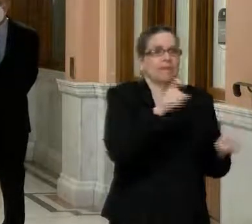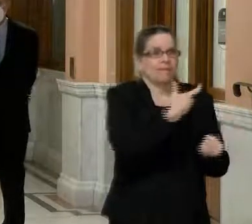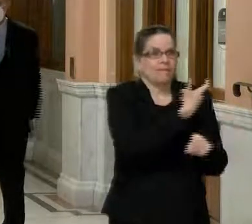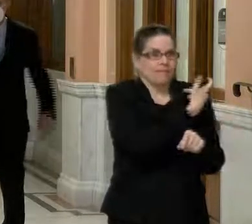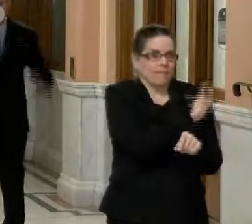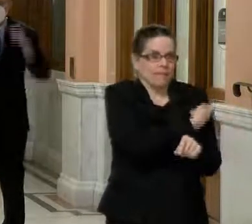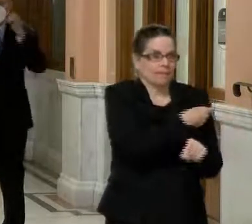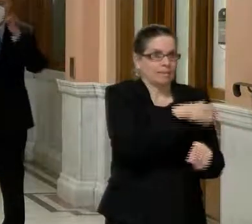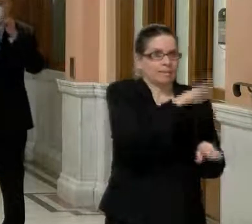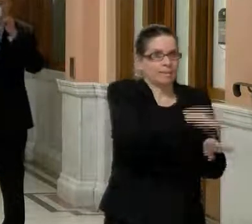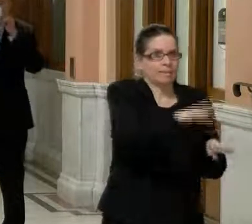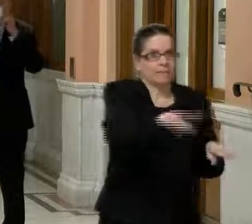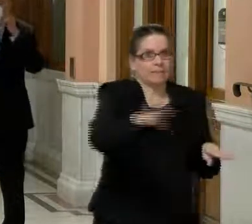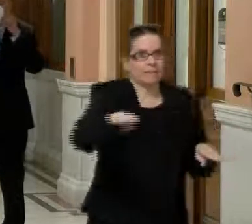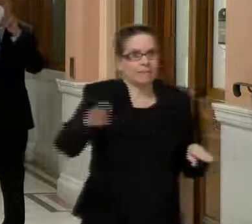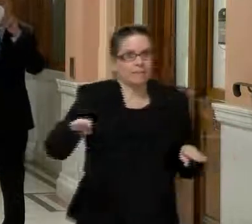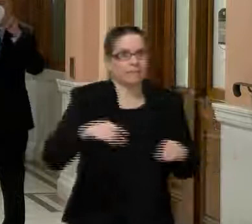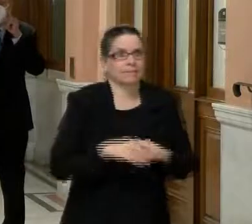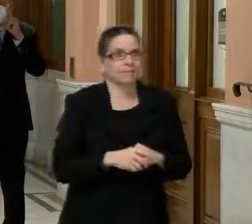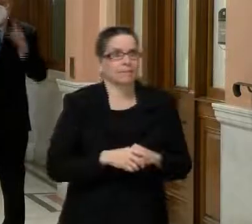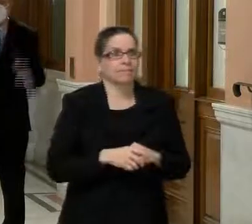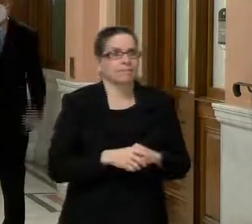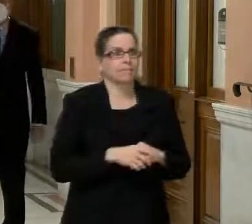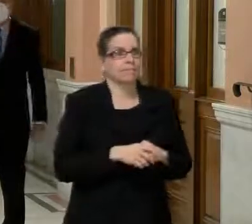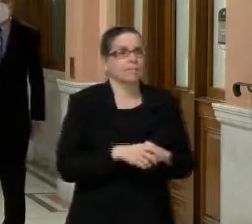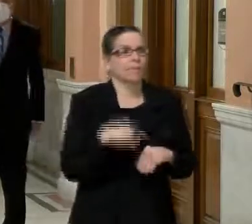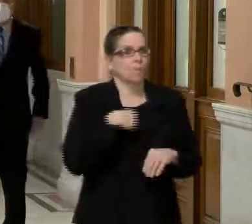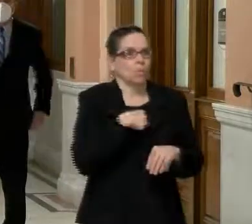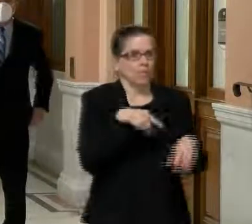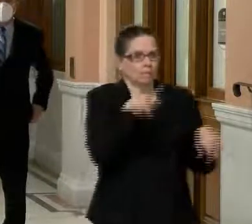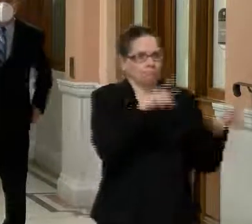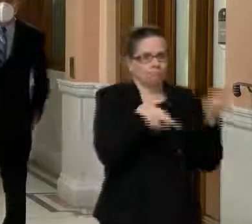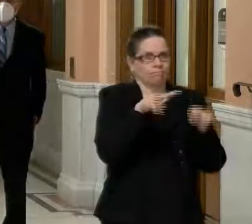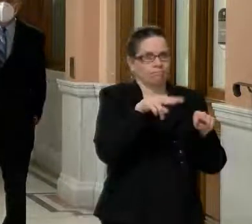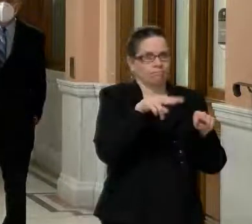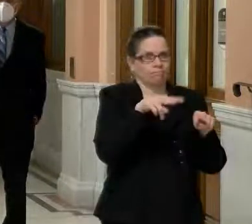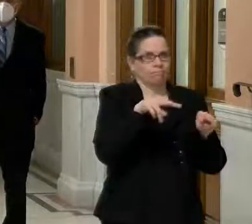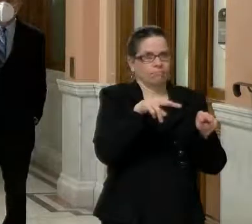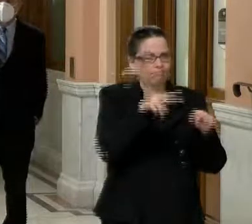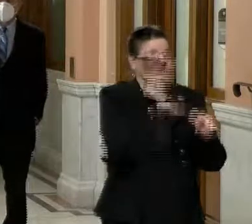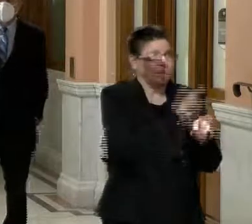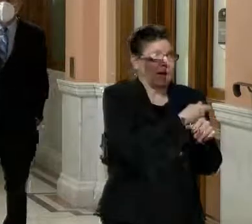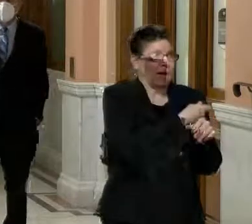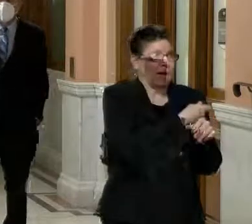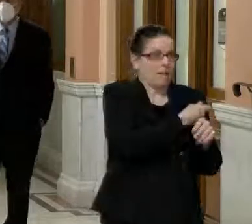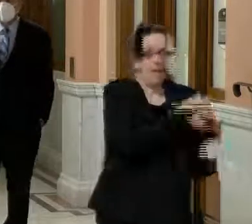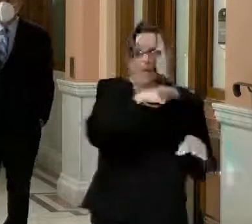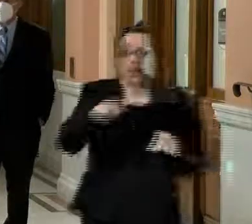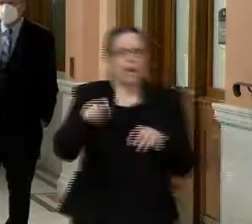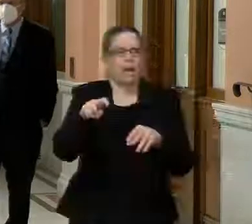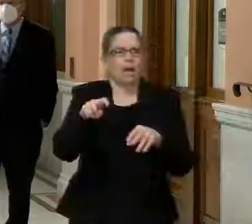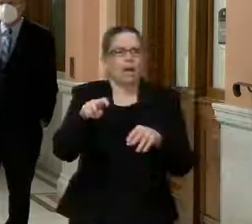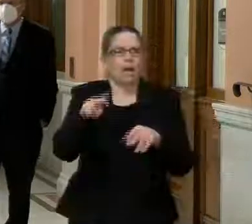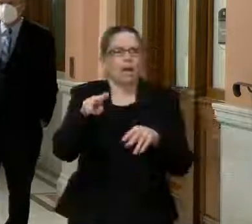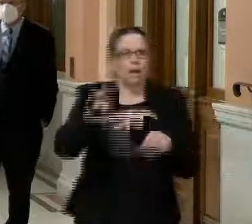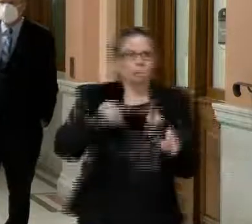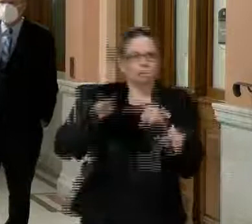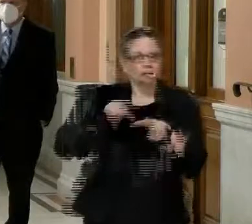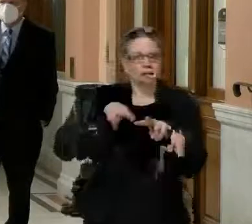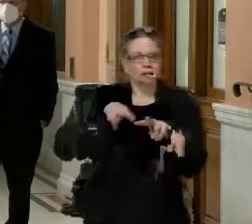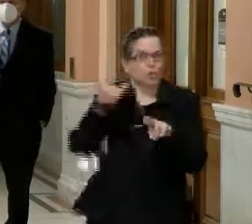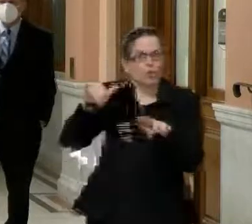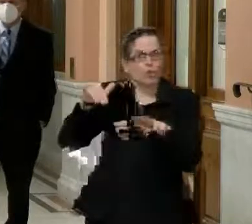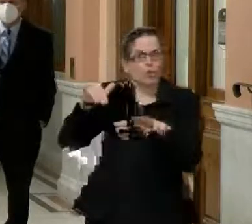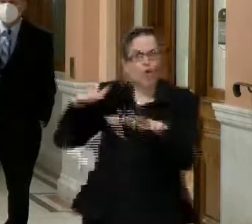then you need the observation area where people are going to wait for 15 minutes. You need some area in case people have negative, uh,